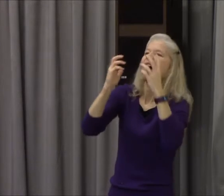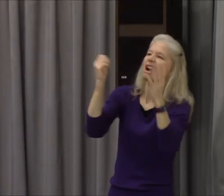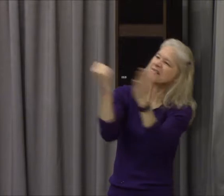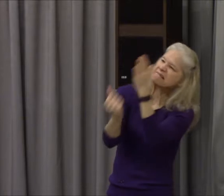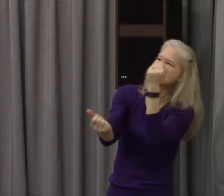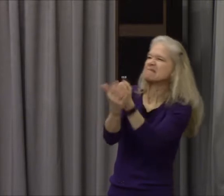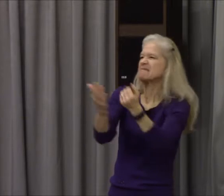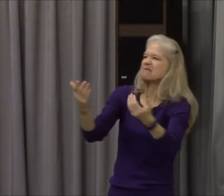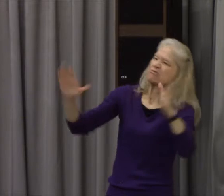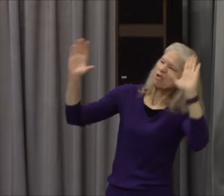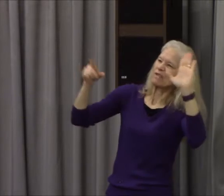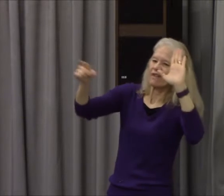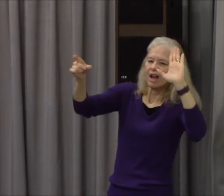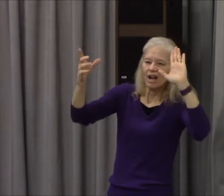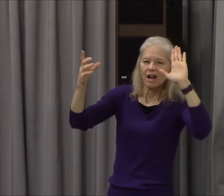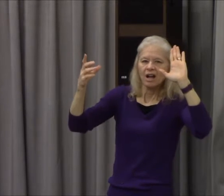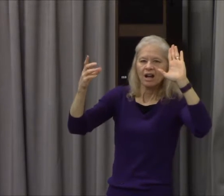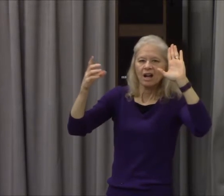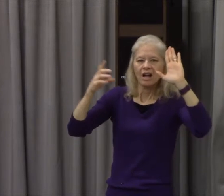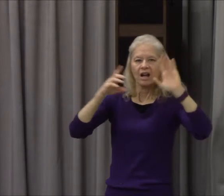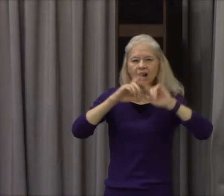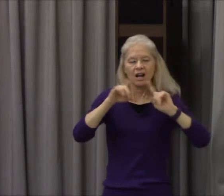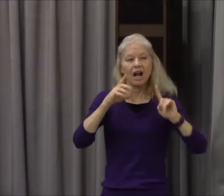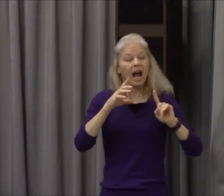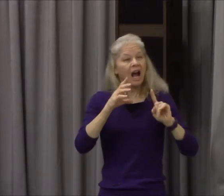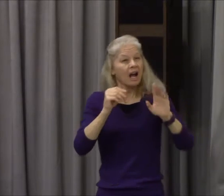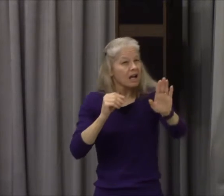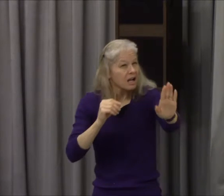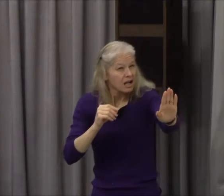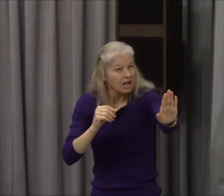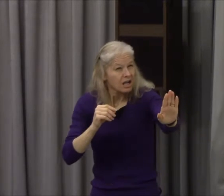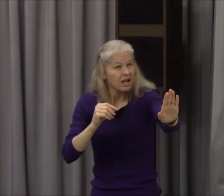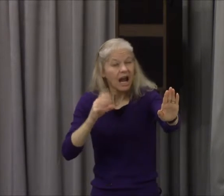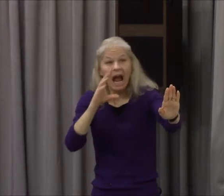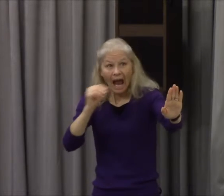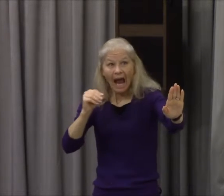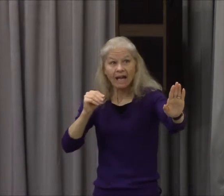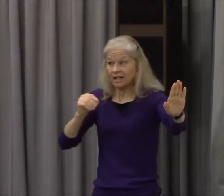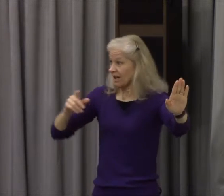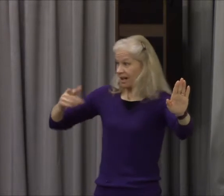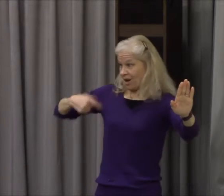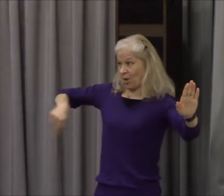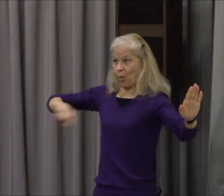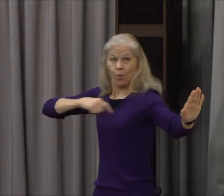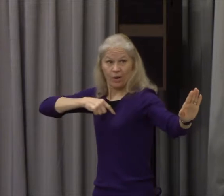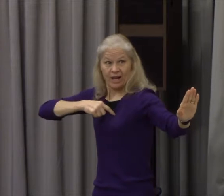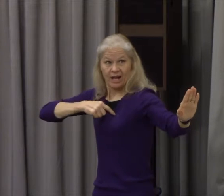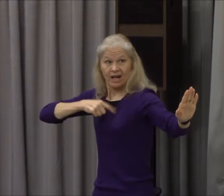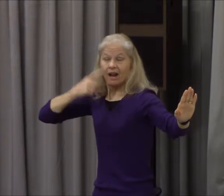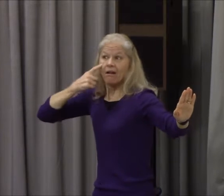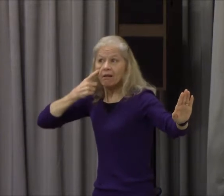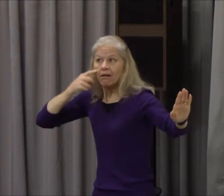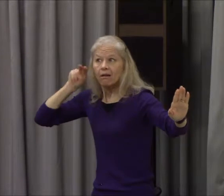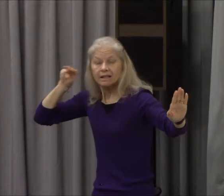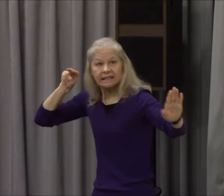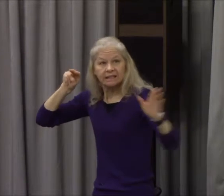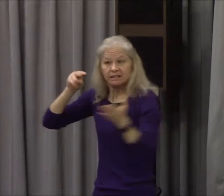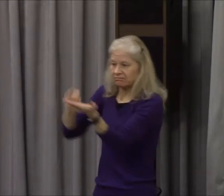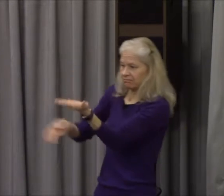give their lives and die for that testimony that they had seen him risen. And Paul said,